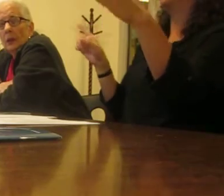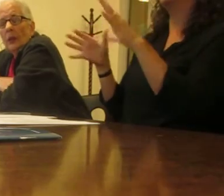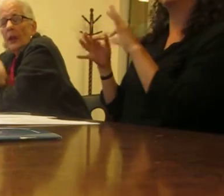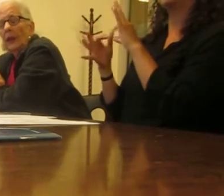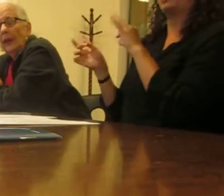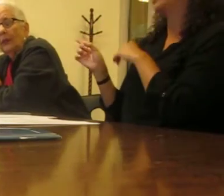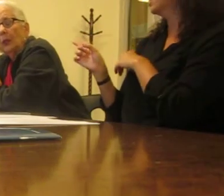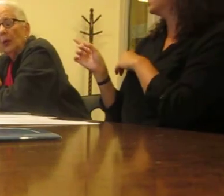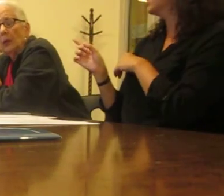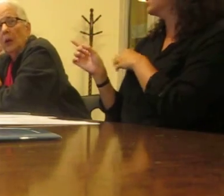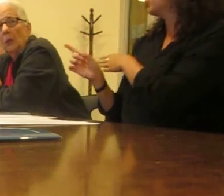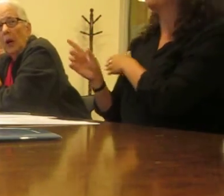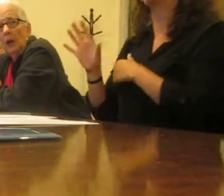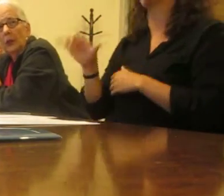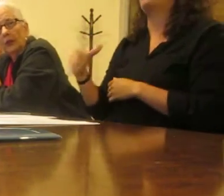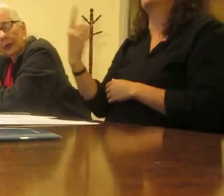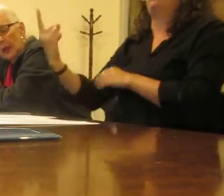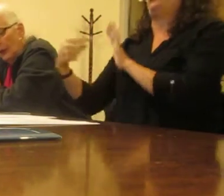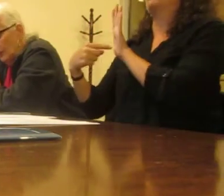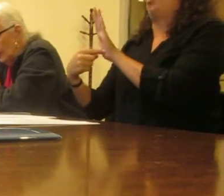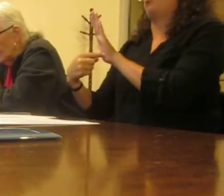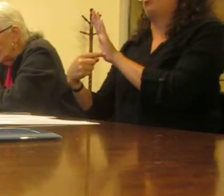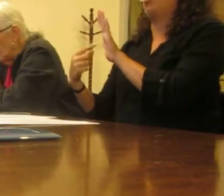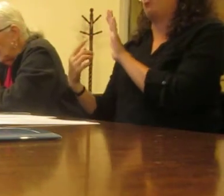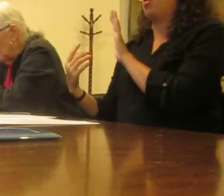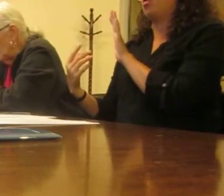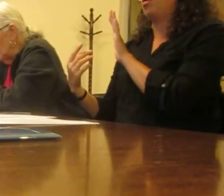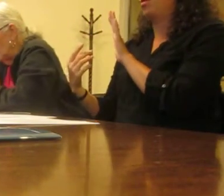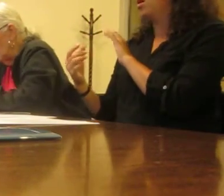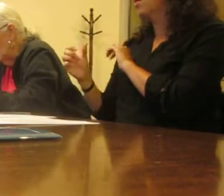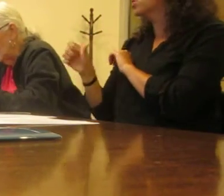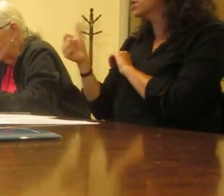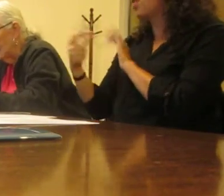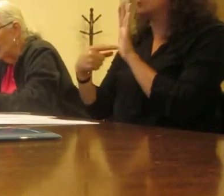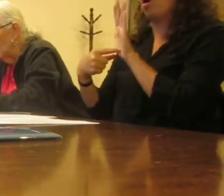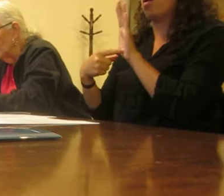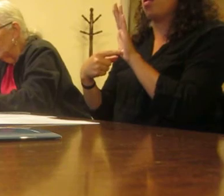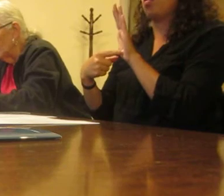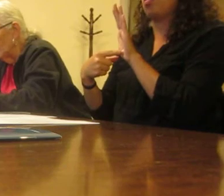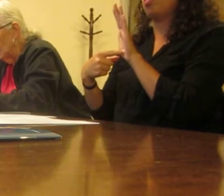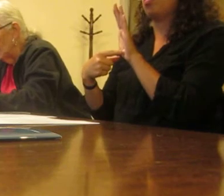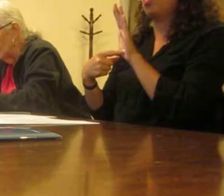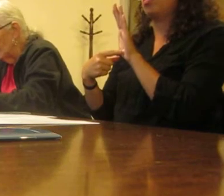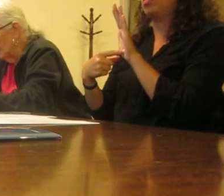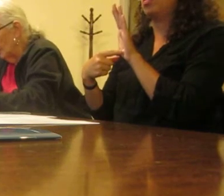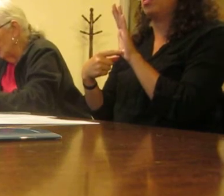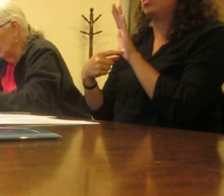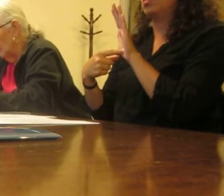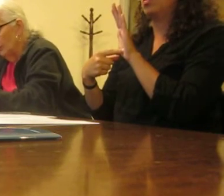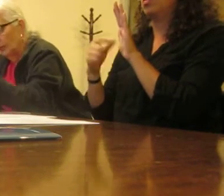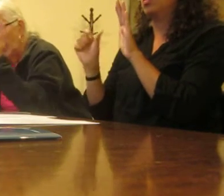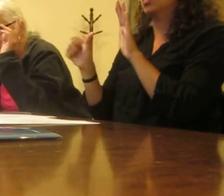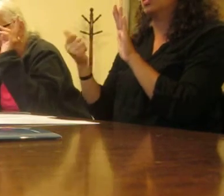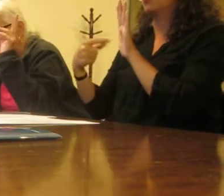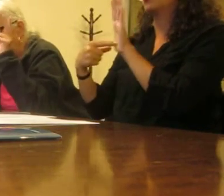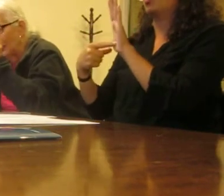Well that's one model. Now there is a model that's used to hire the volunteer